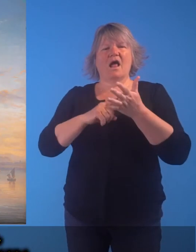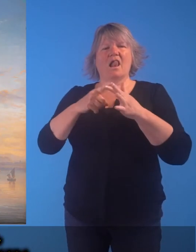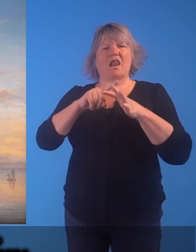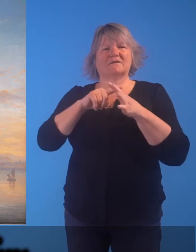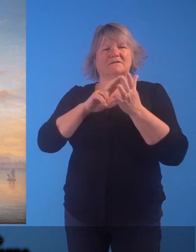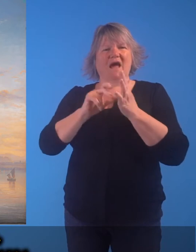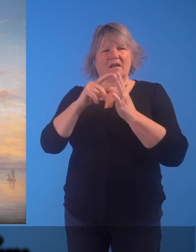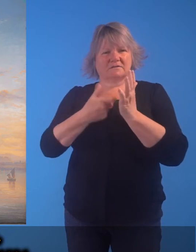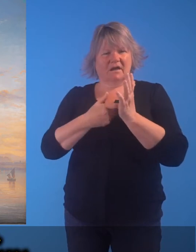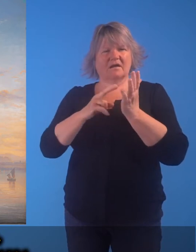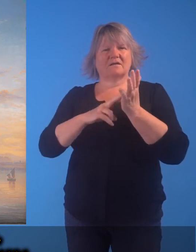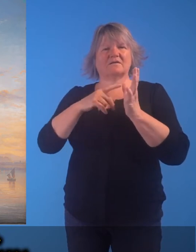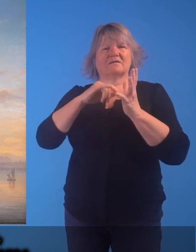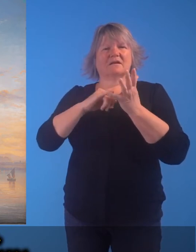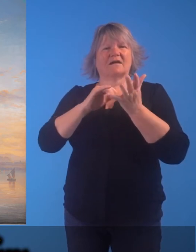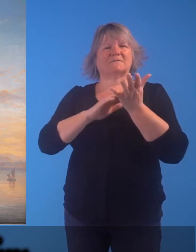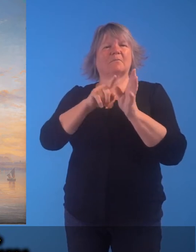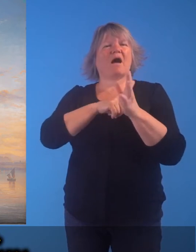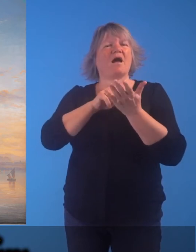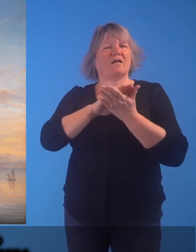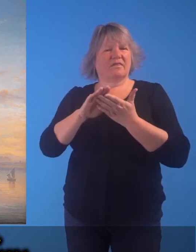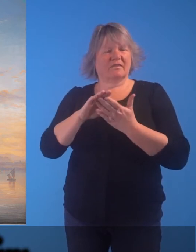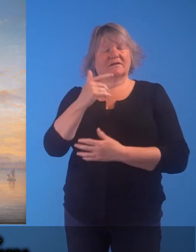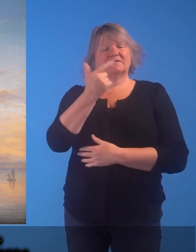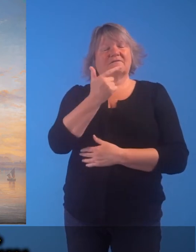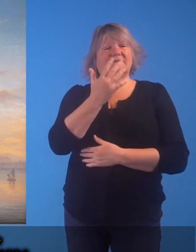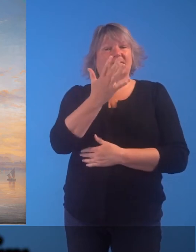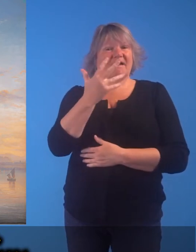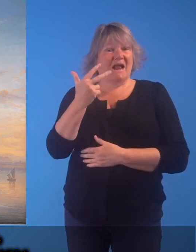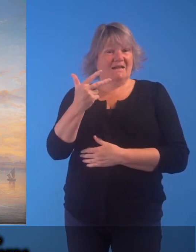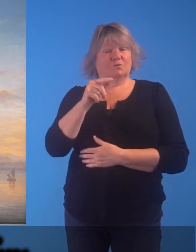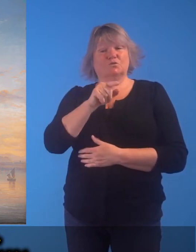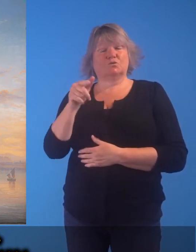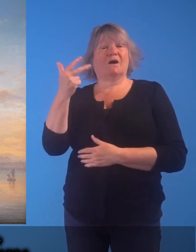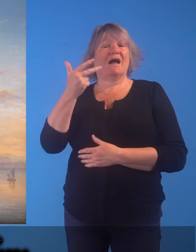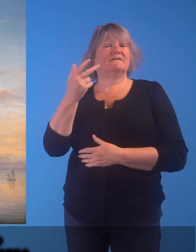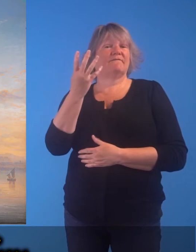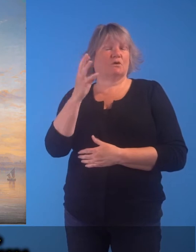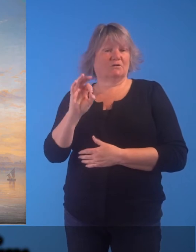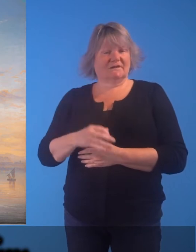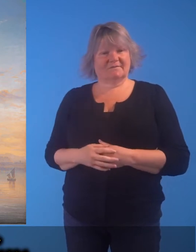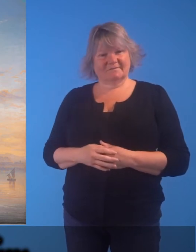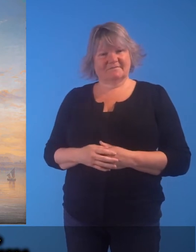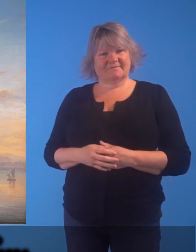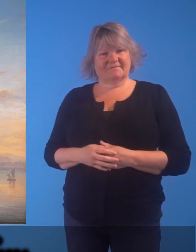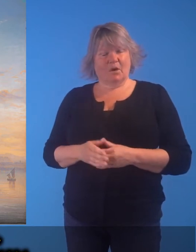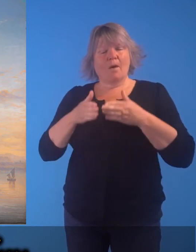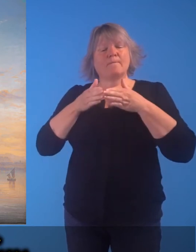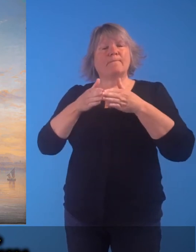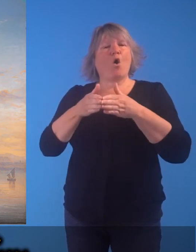Alexander Naismith 1758-1840 The Port of